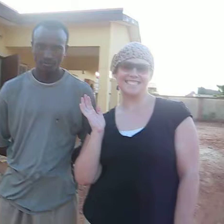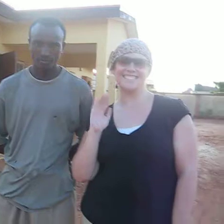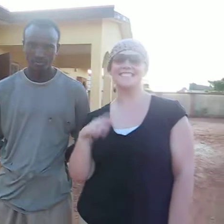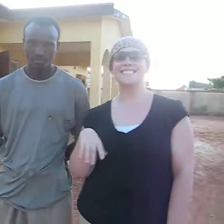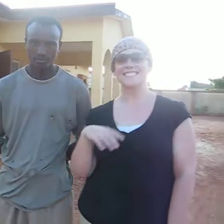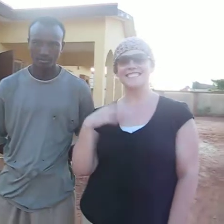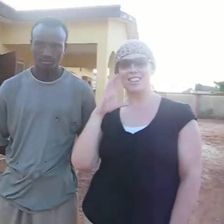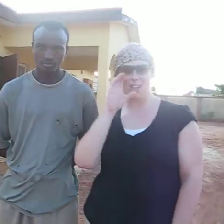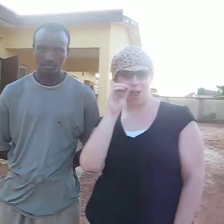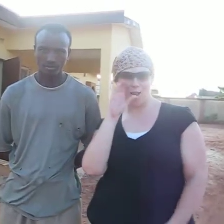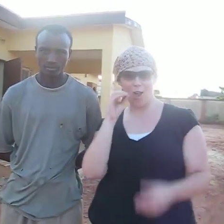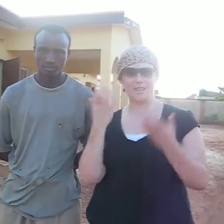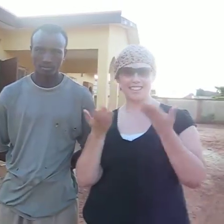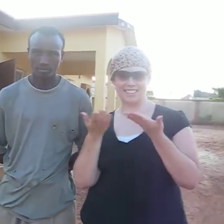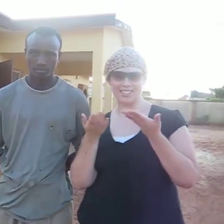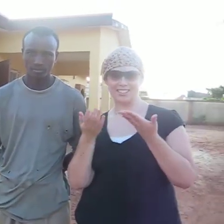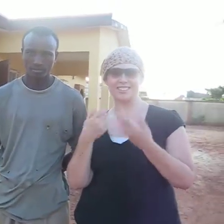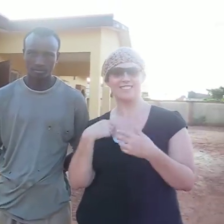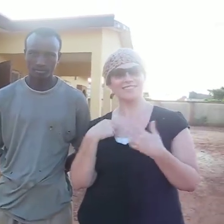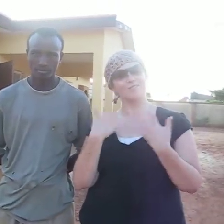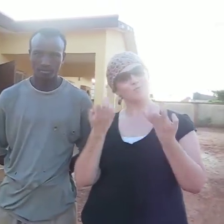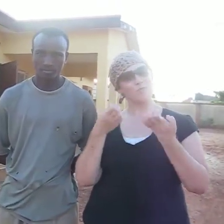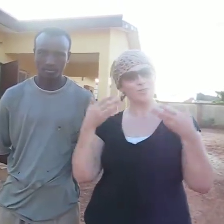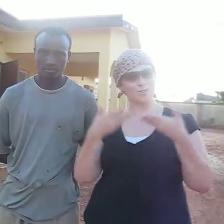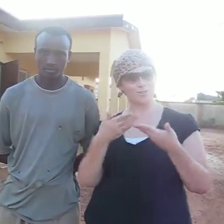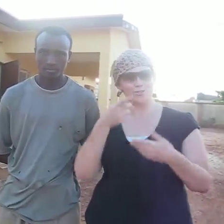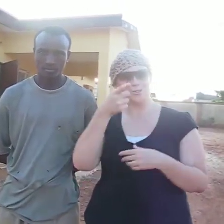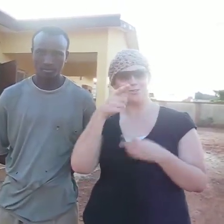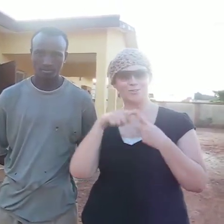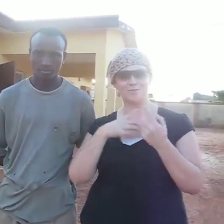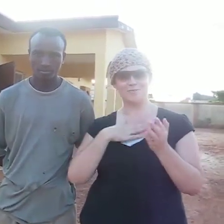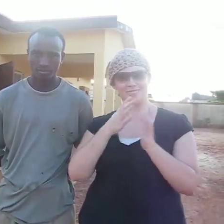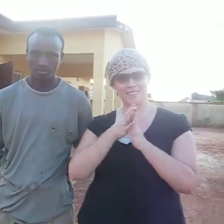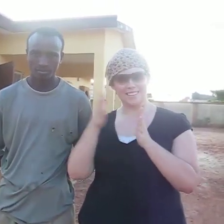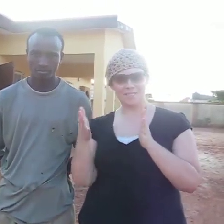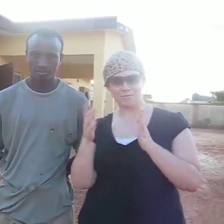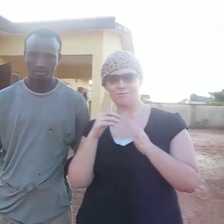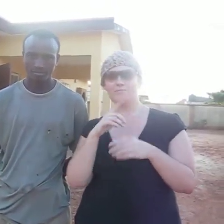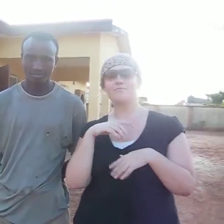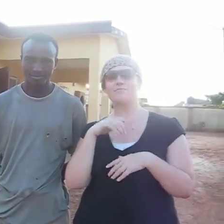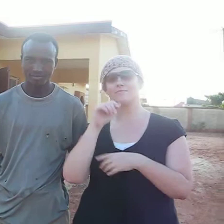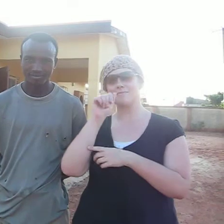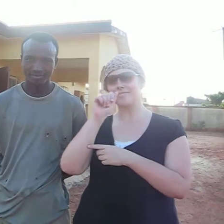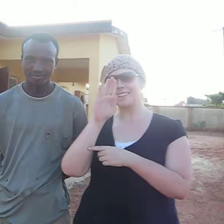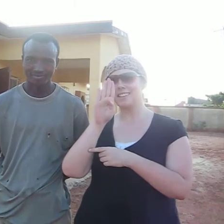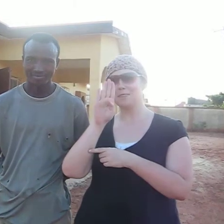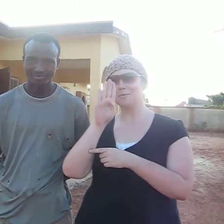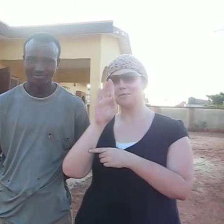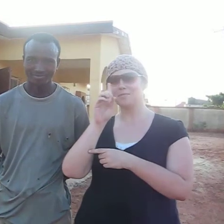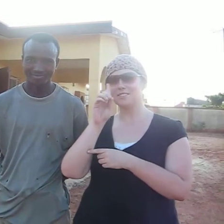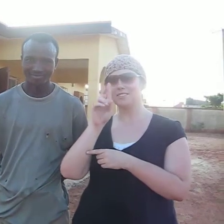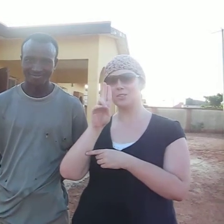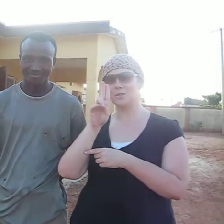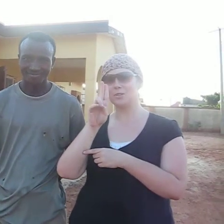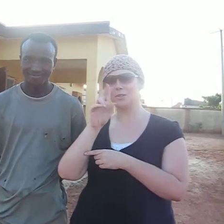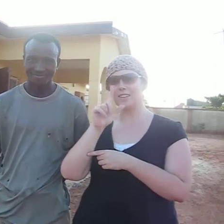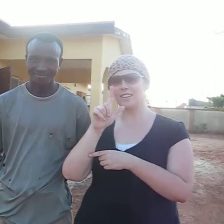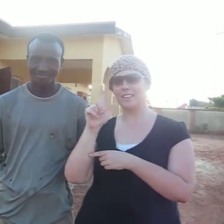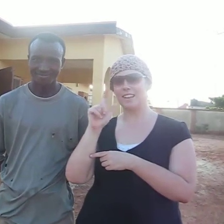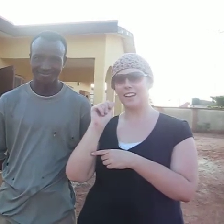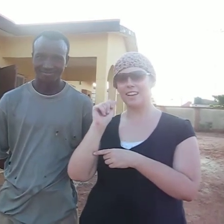Vroom Nanny Vroom Vroom Vroom Vroom Vroom Vroom Vroom